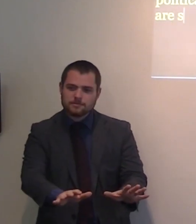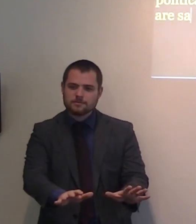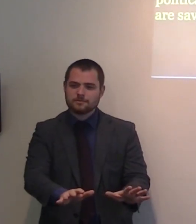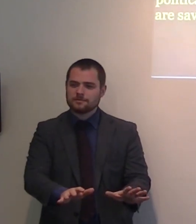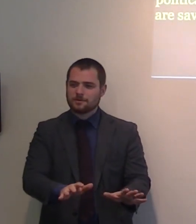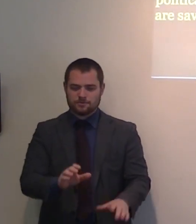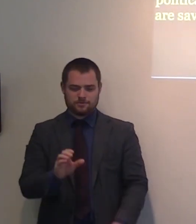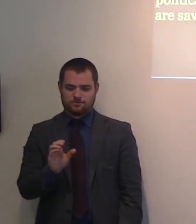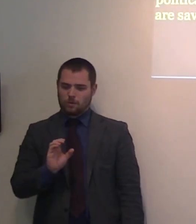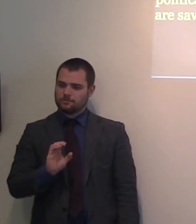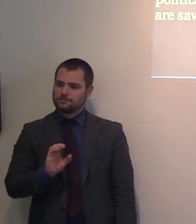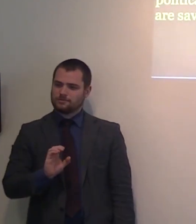here, we become peacemakers.